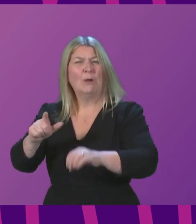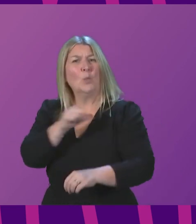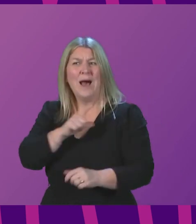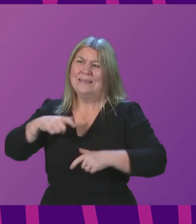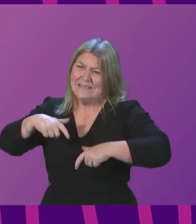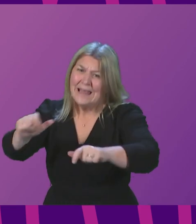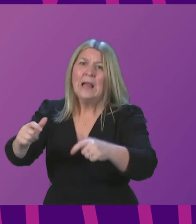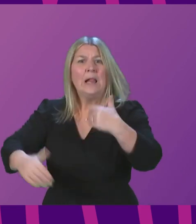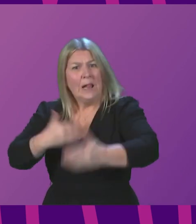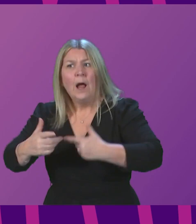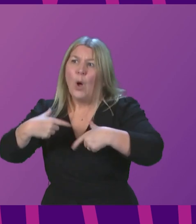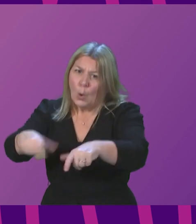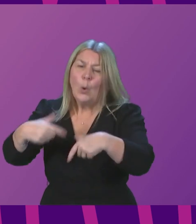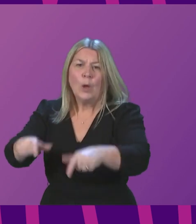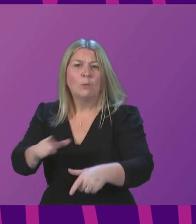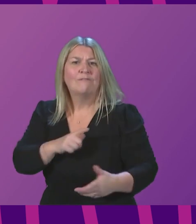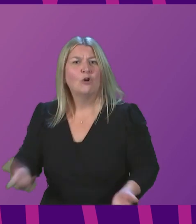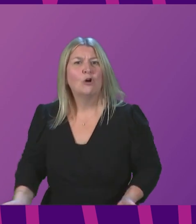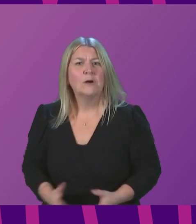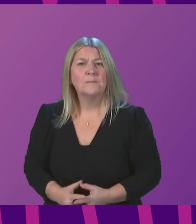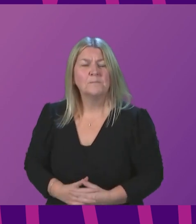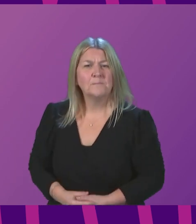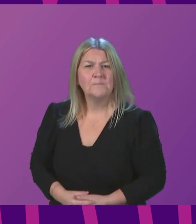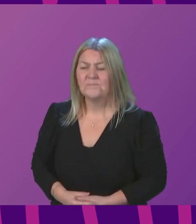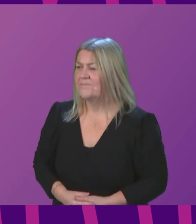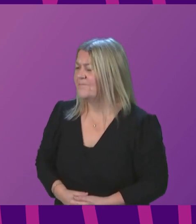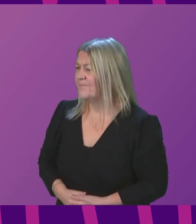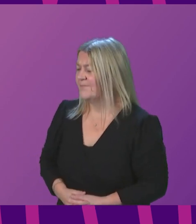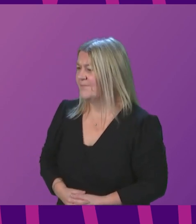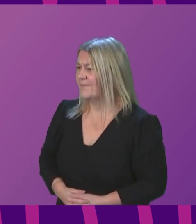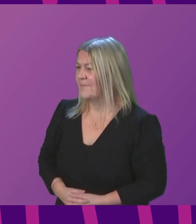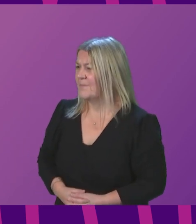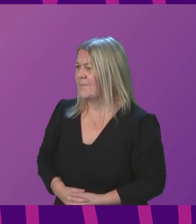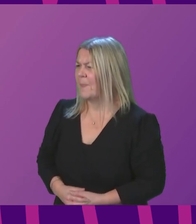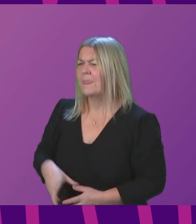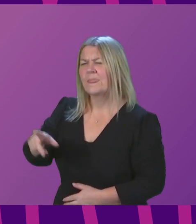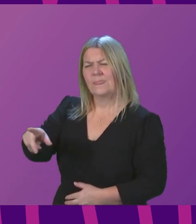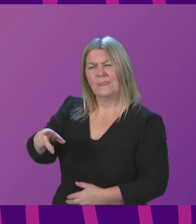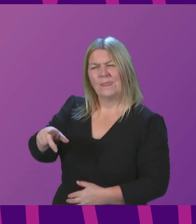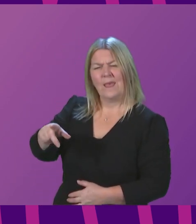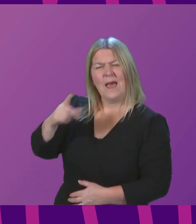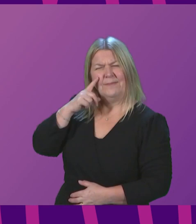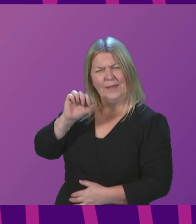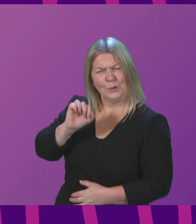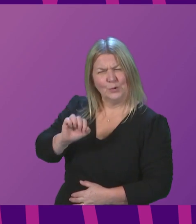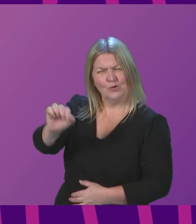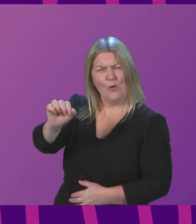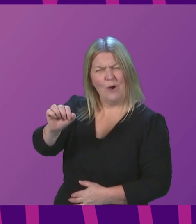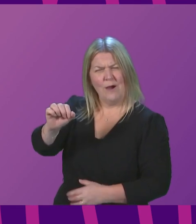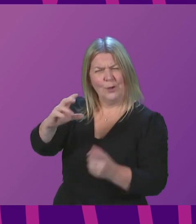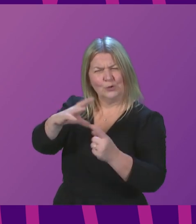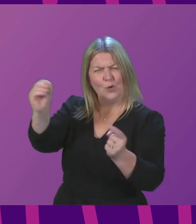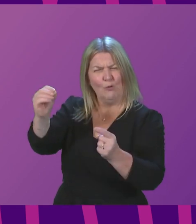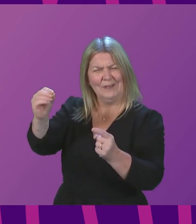First Minister, they voted for the trams. I seem to remember that the members of the Party predecessors actually voted for the